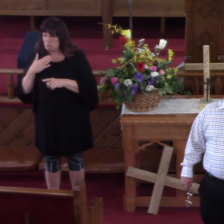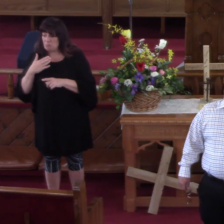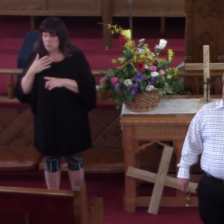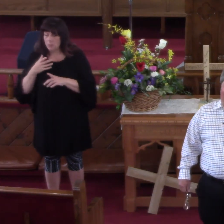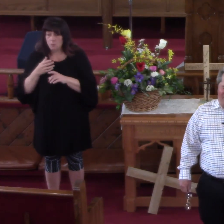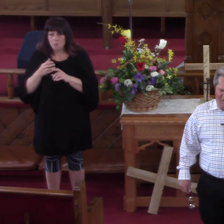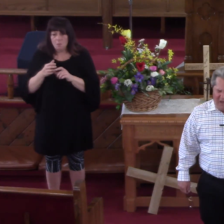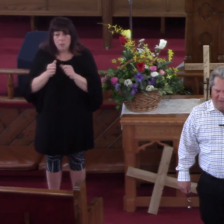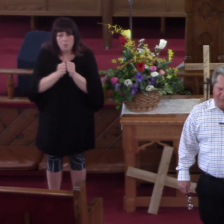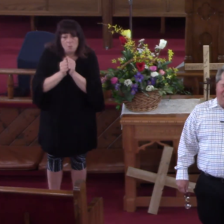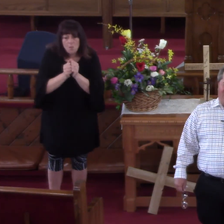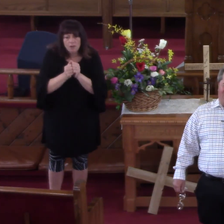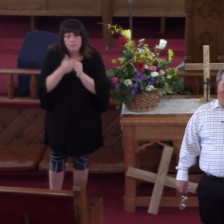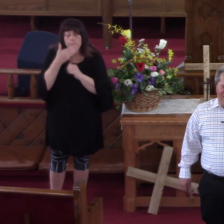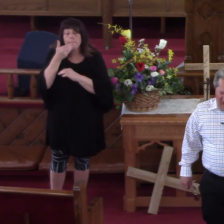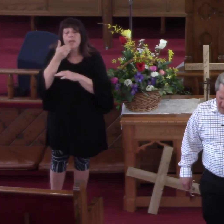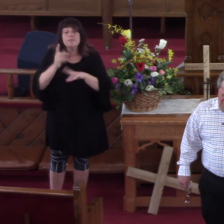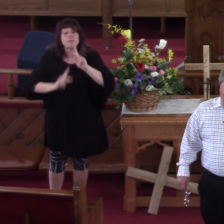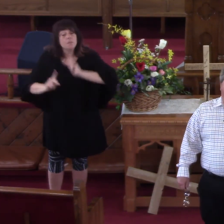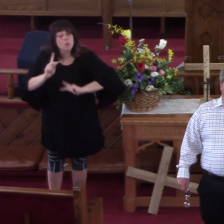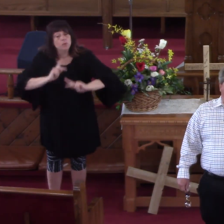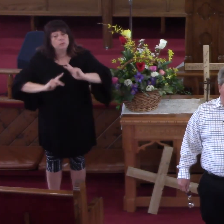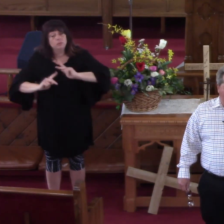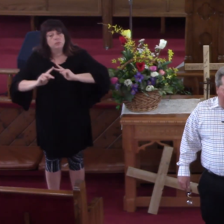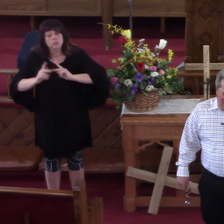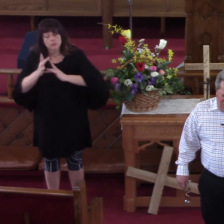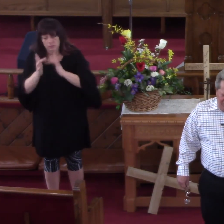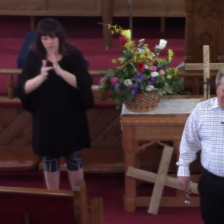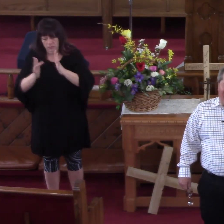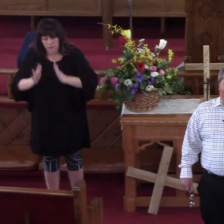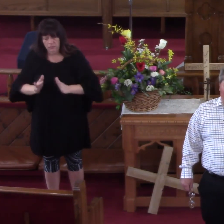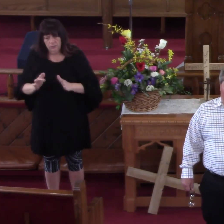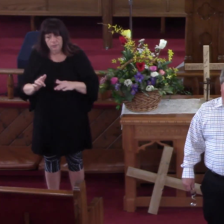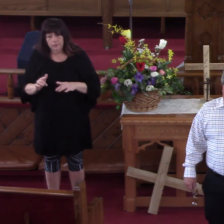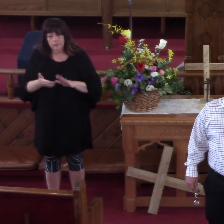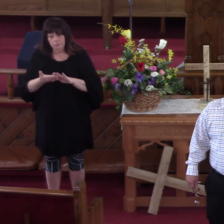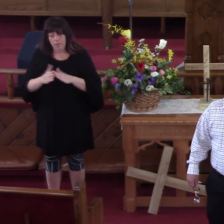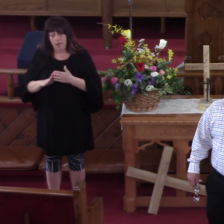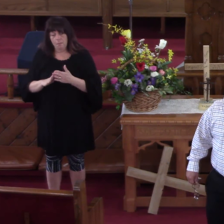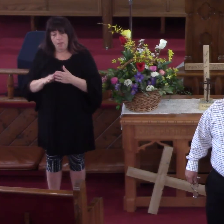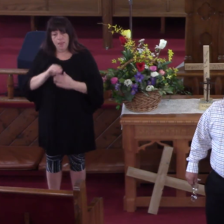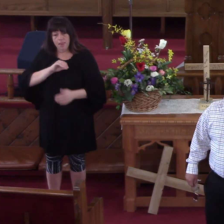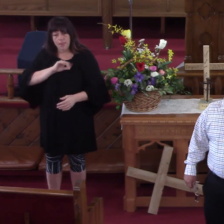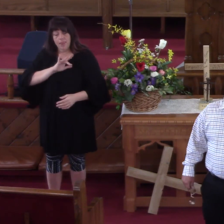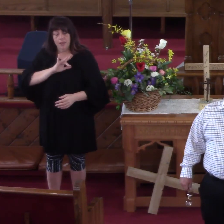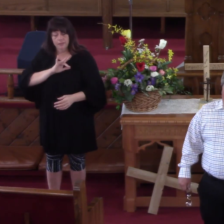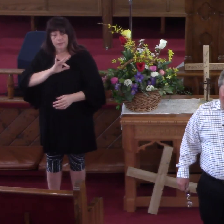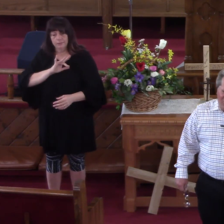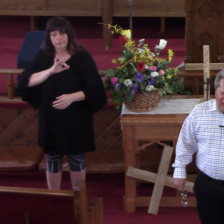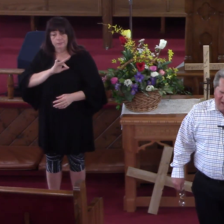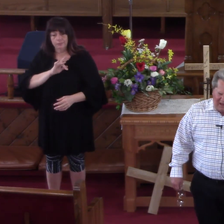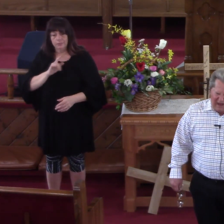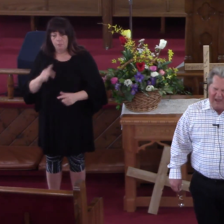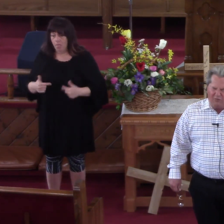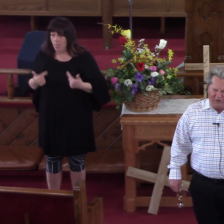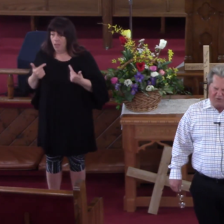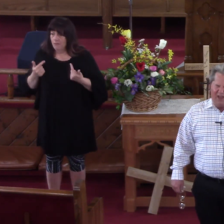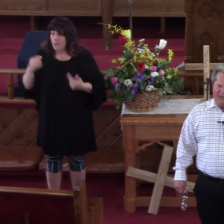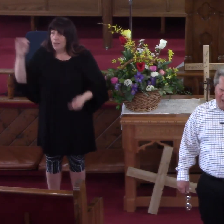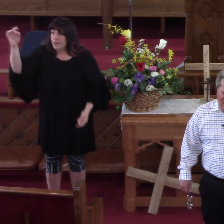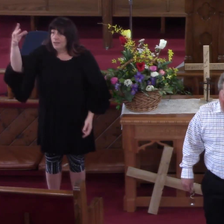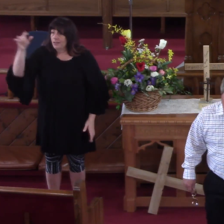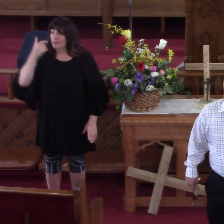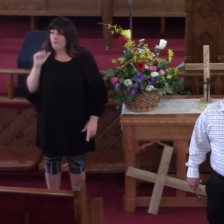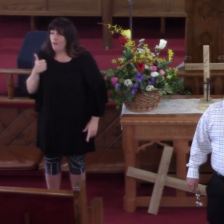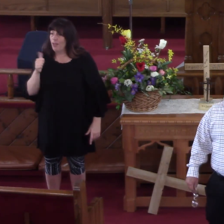The Light Of My Life And My Friend I Began To Find A New Speech And A New Language